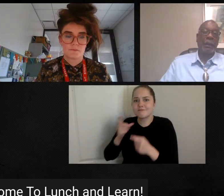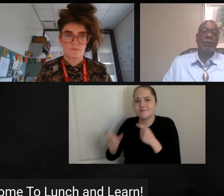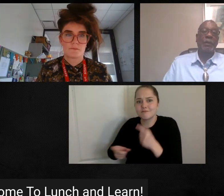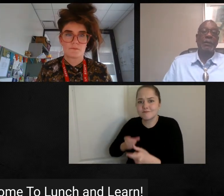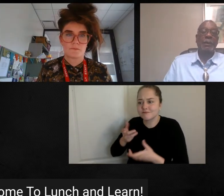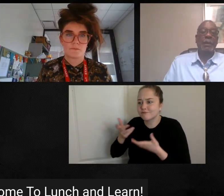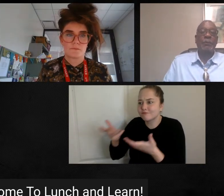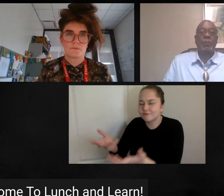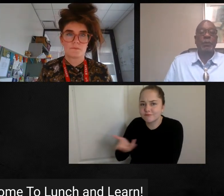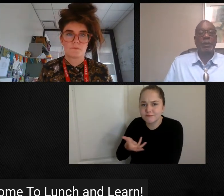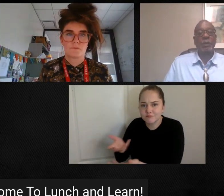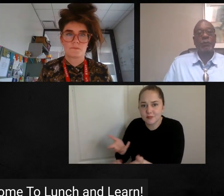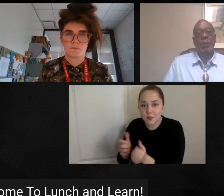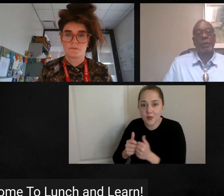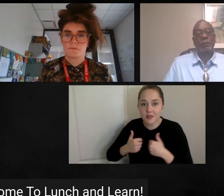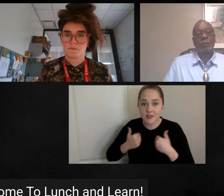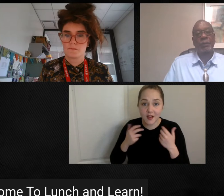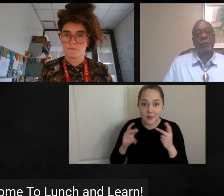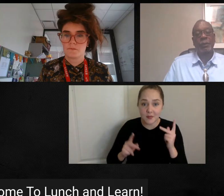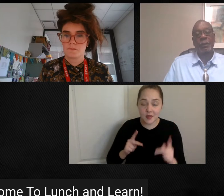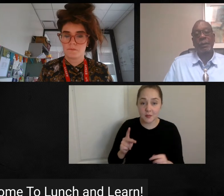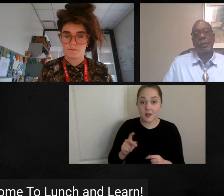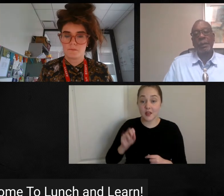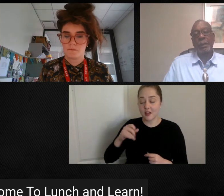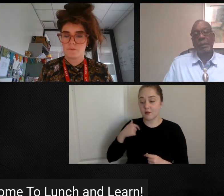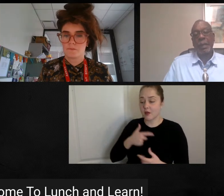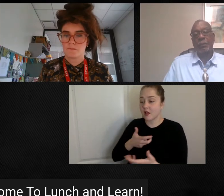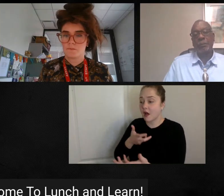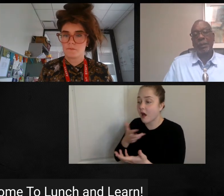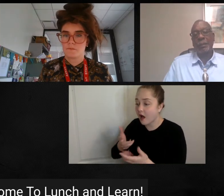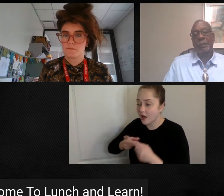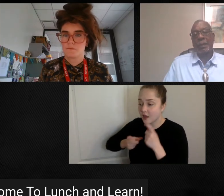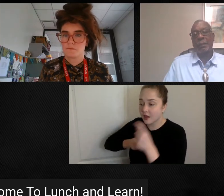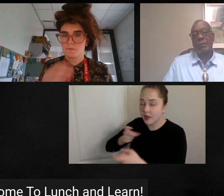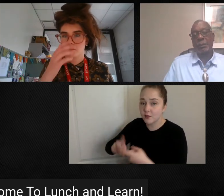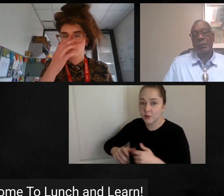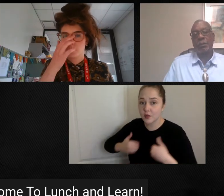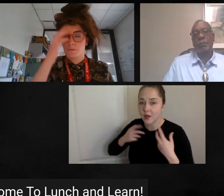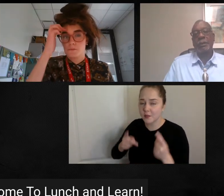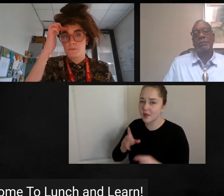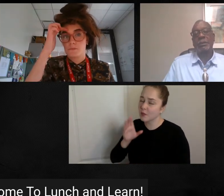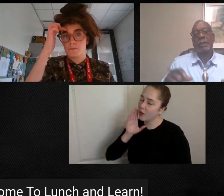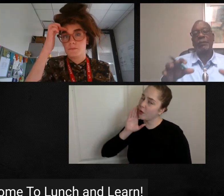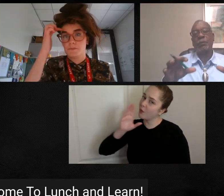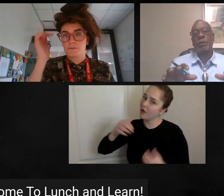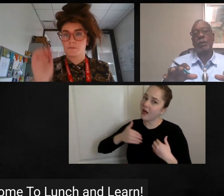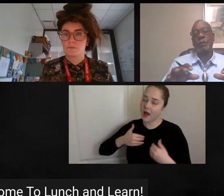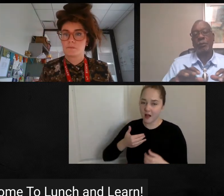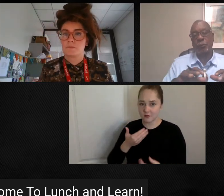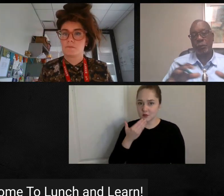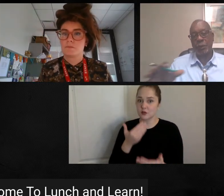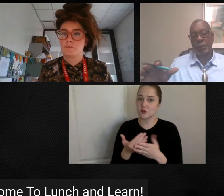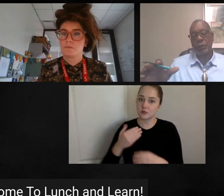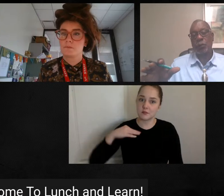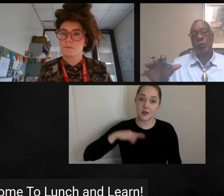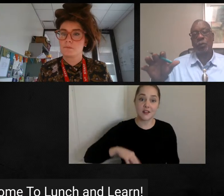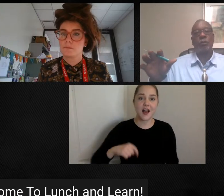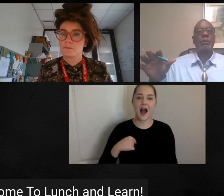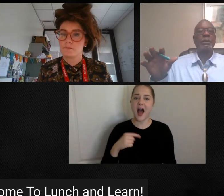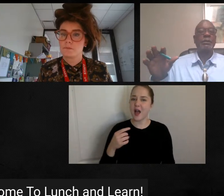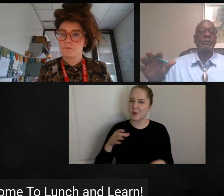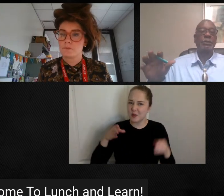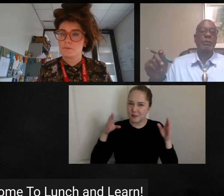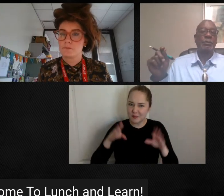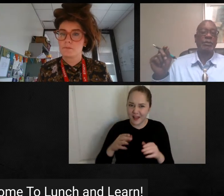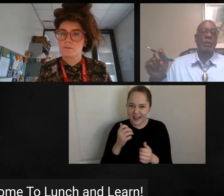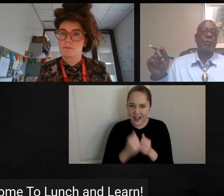I think that we will get a greater return and I would bet dollars to donuts that everyone on this call,